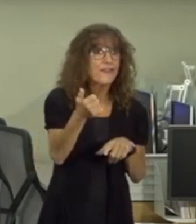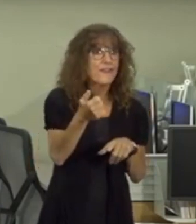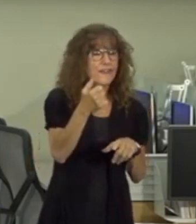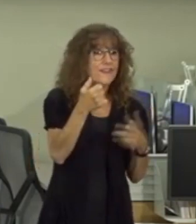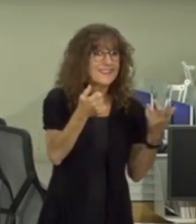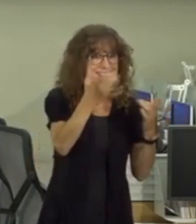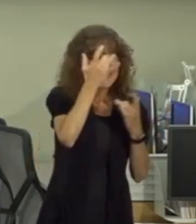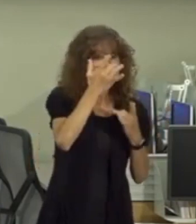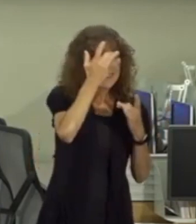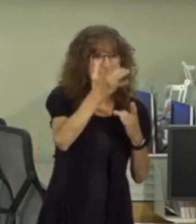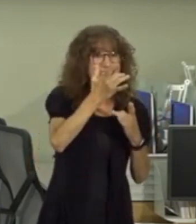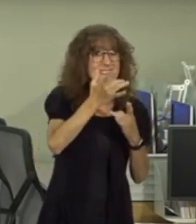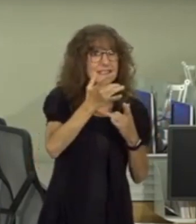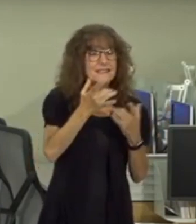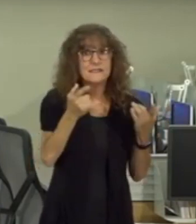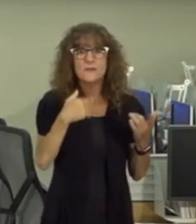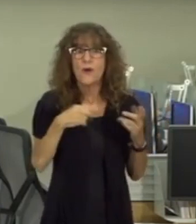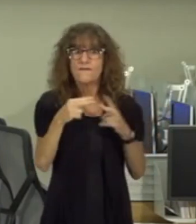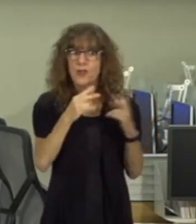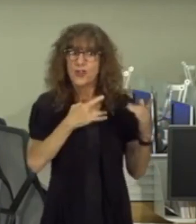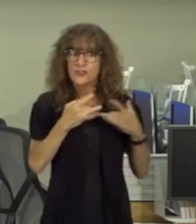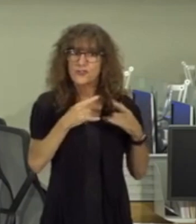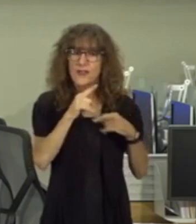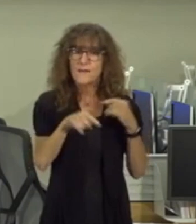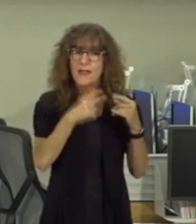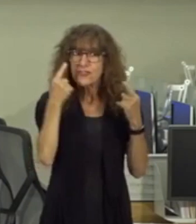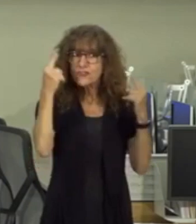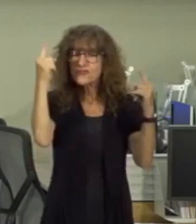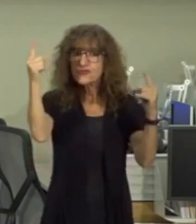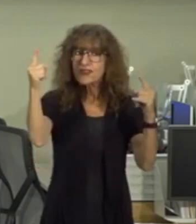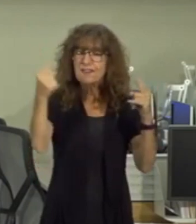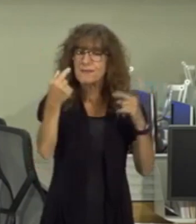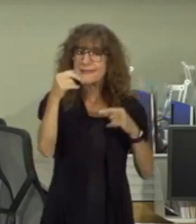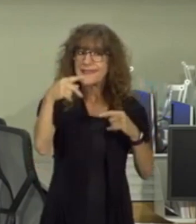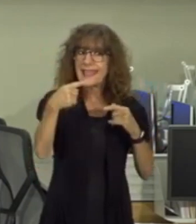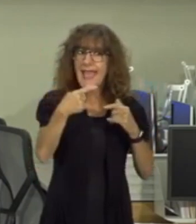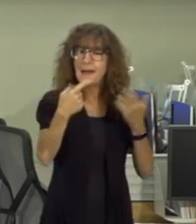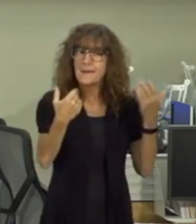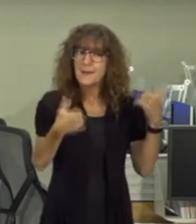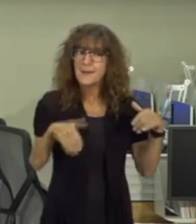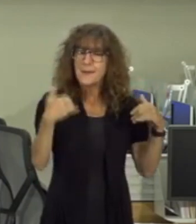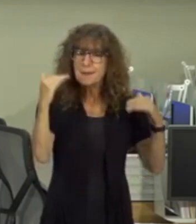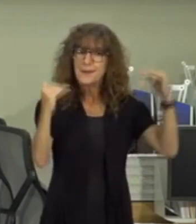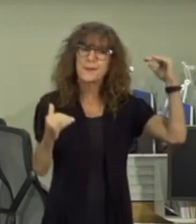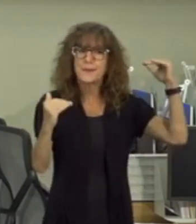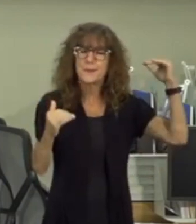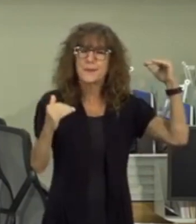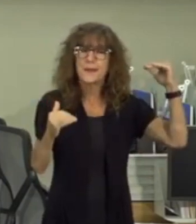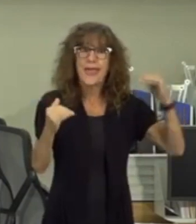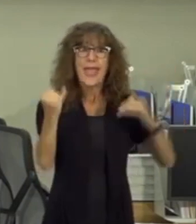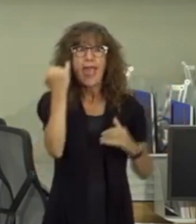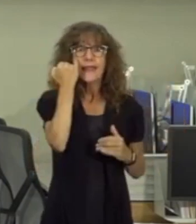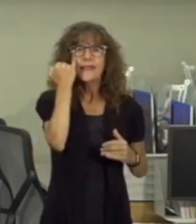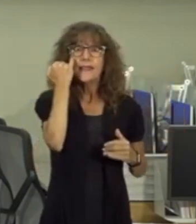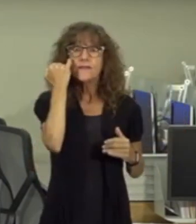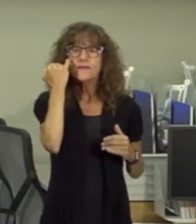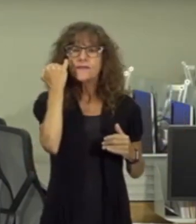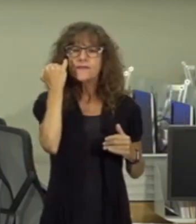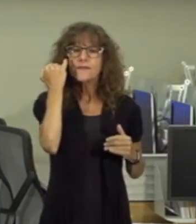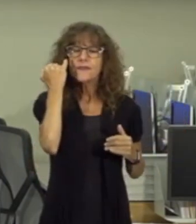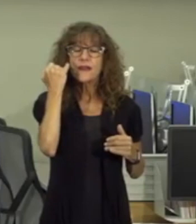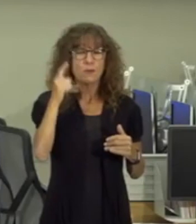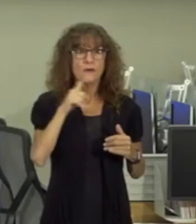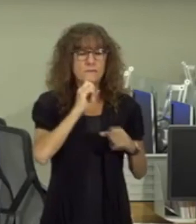also that i am very concerned about the achievement gap very concerned about the achievement gap and if we have you know it is